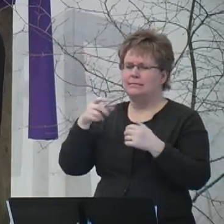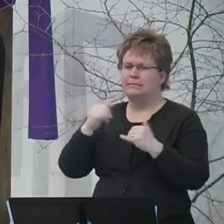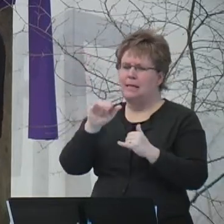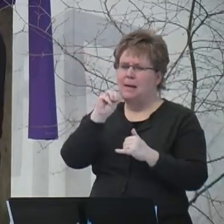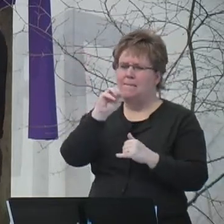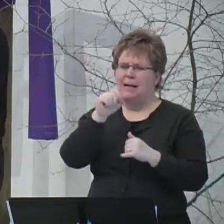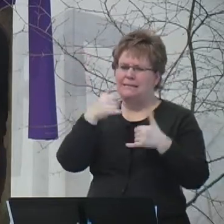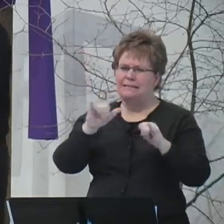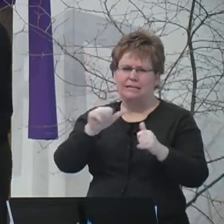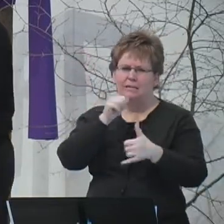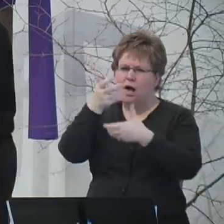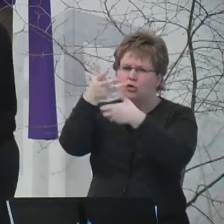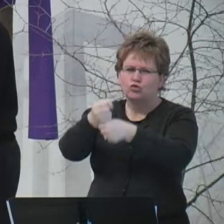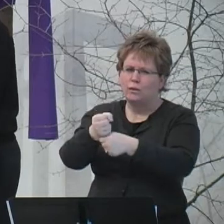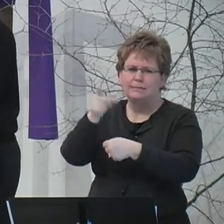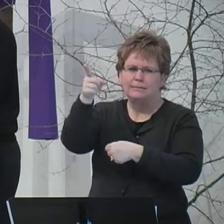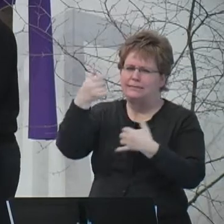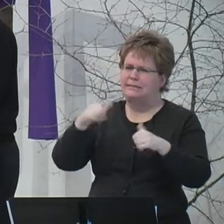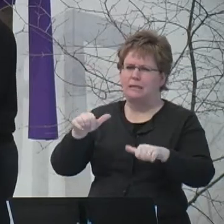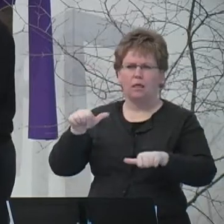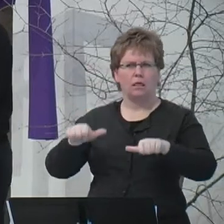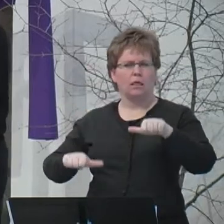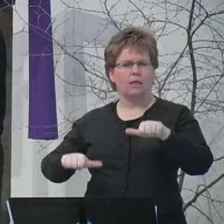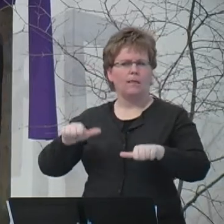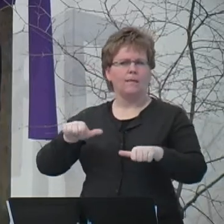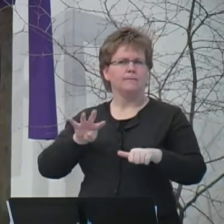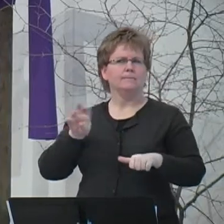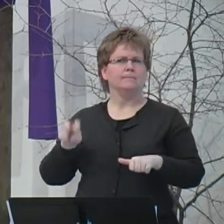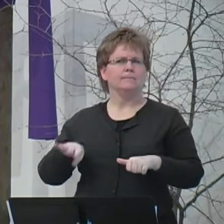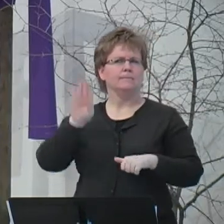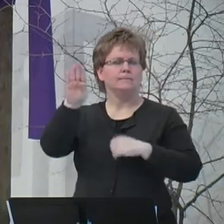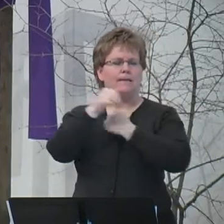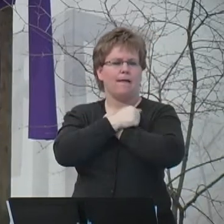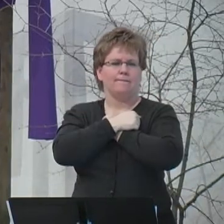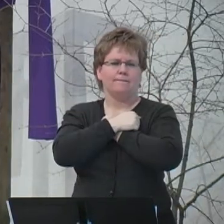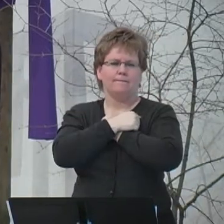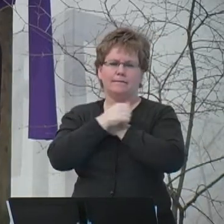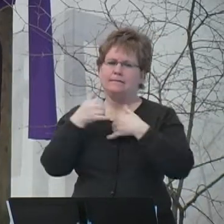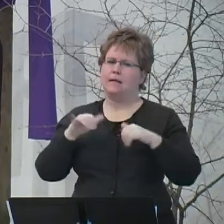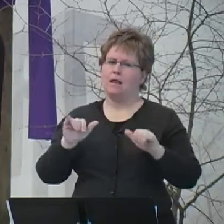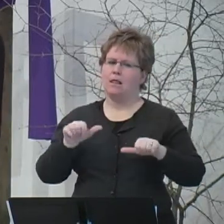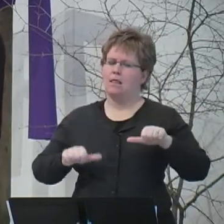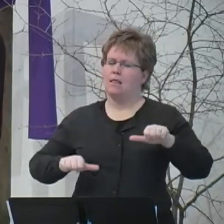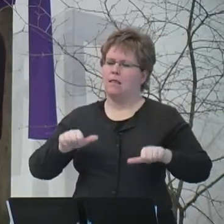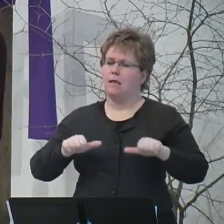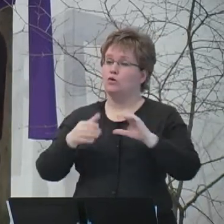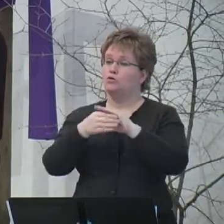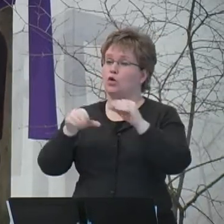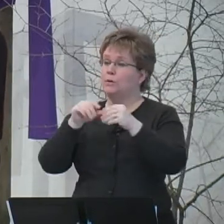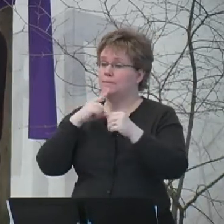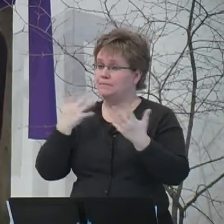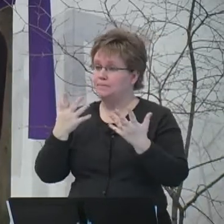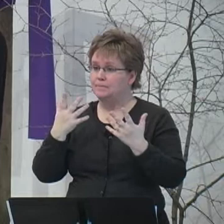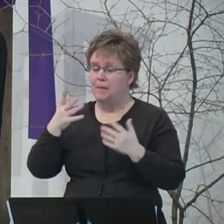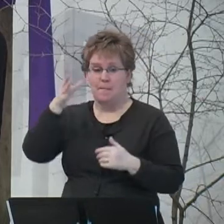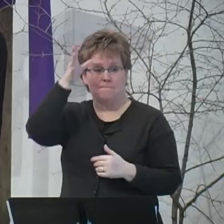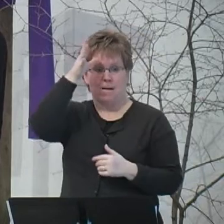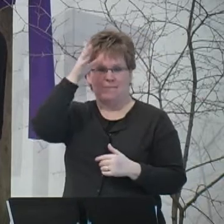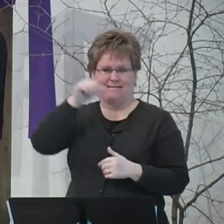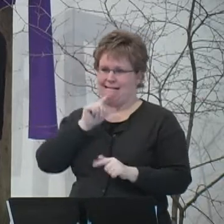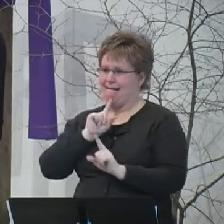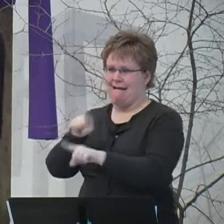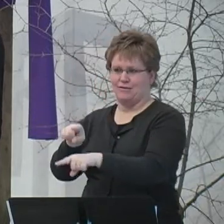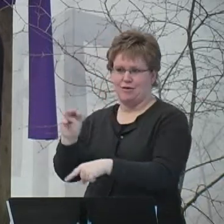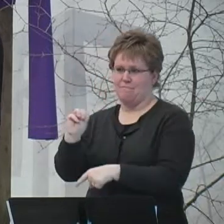distrusts Papa, still doubts Papa's love. The story says, Papa didn't answer Mac,